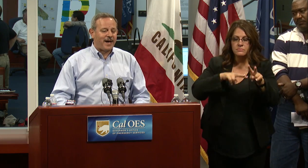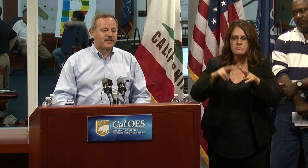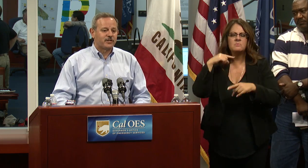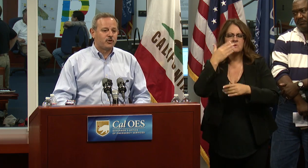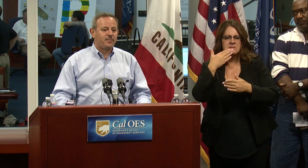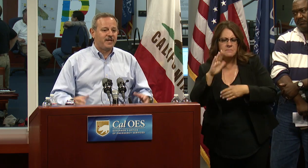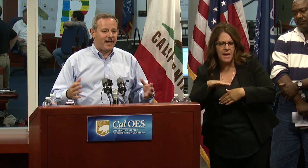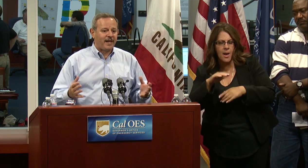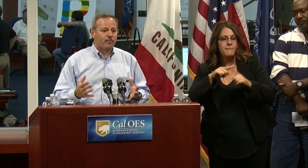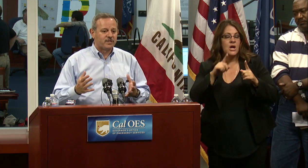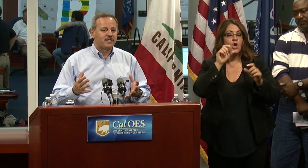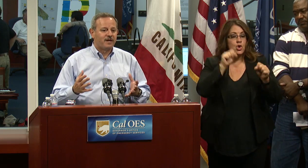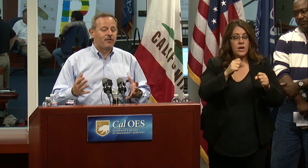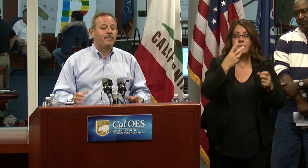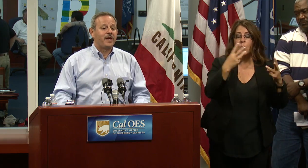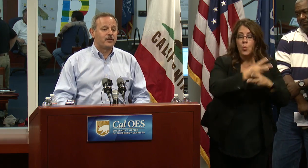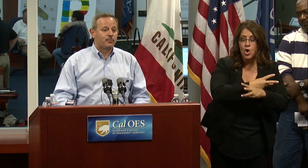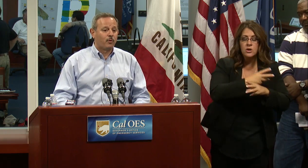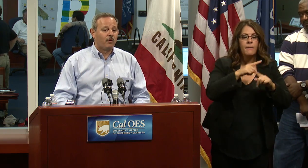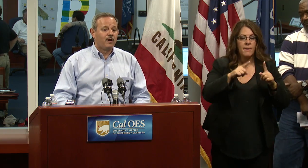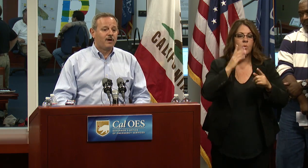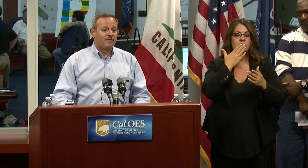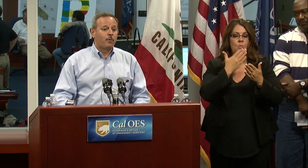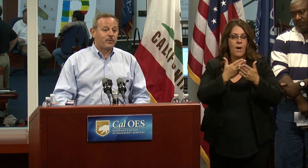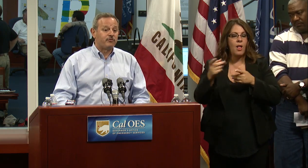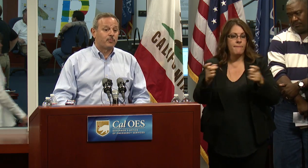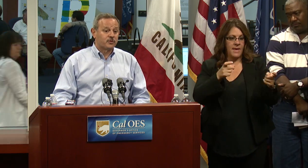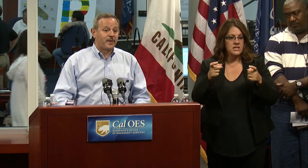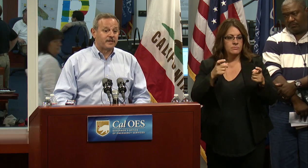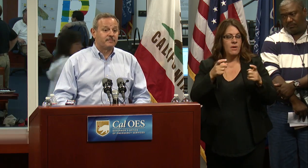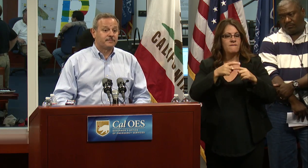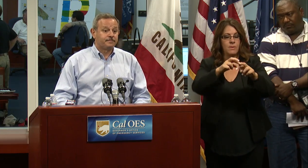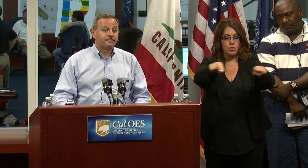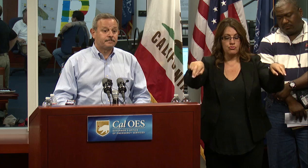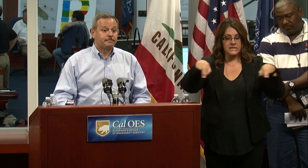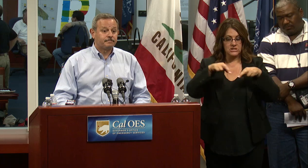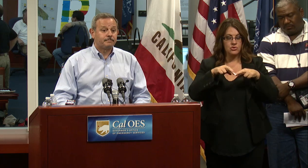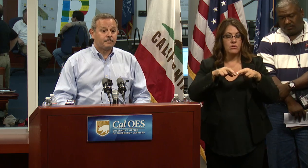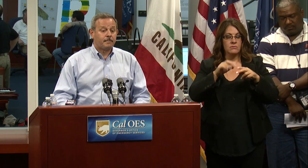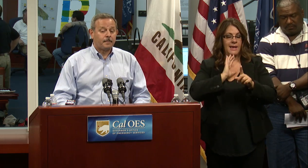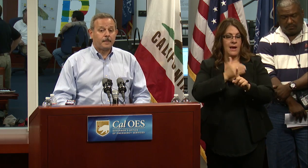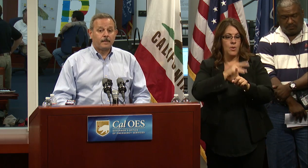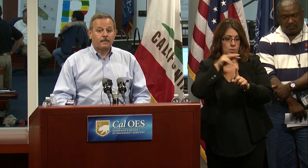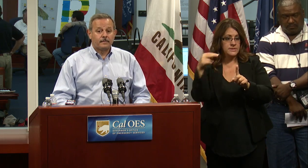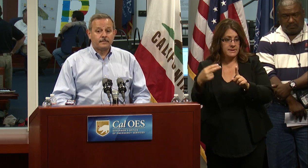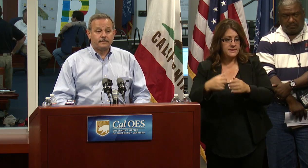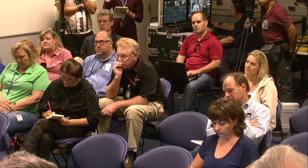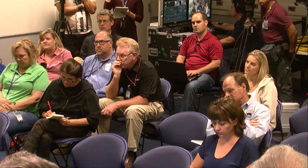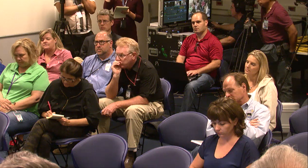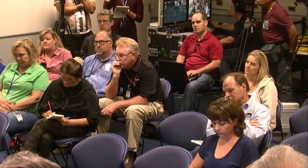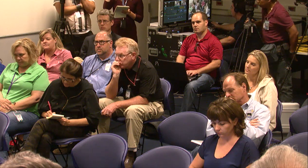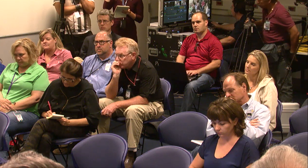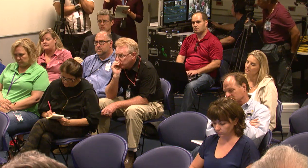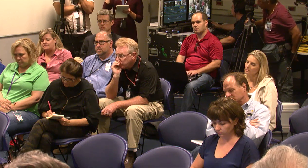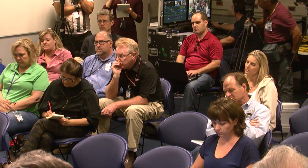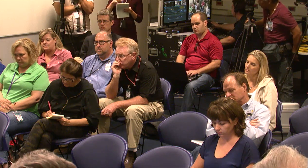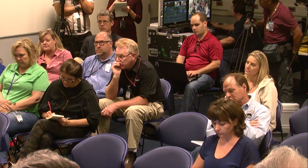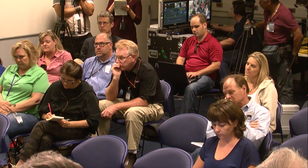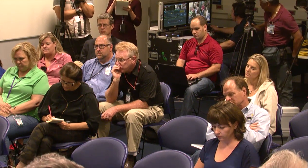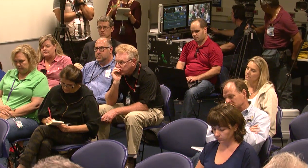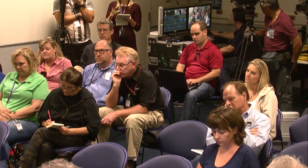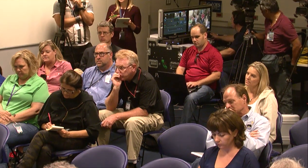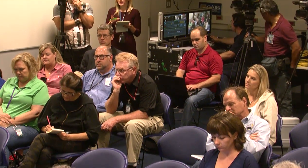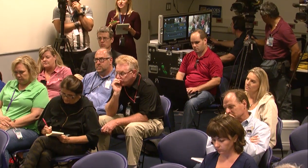wasn't as bad as it could be. And it was very manageable from a regional perspective. Can you kind of explain why